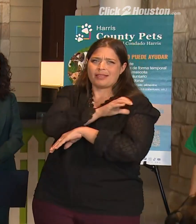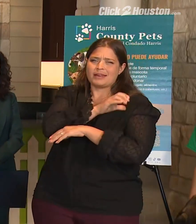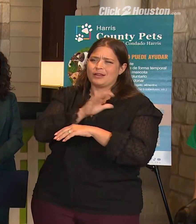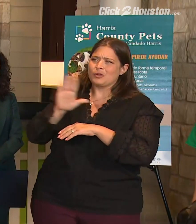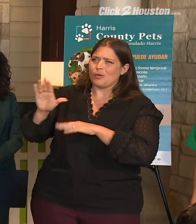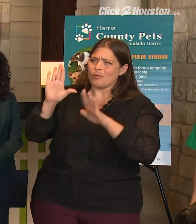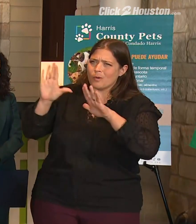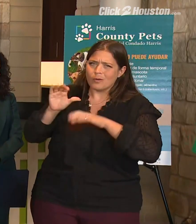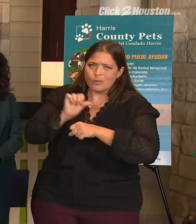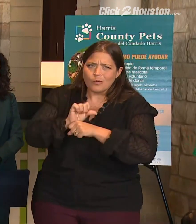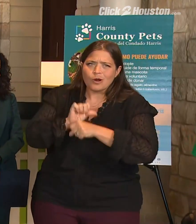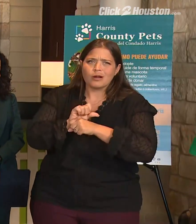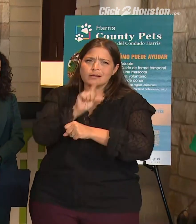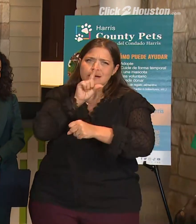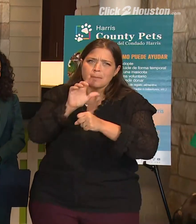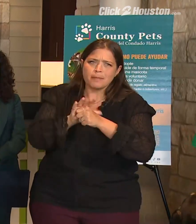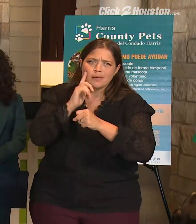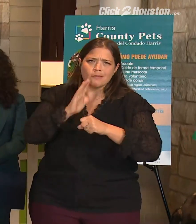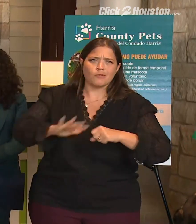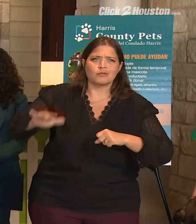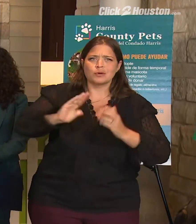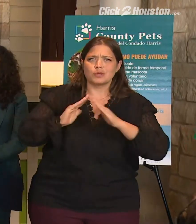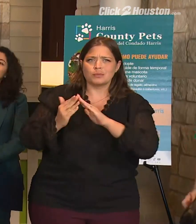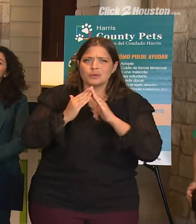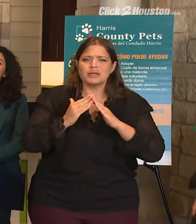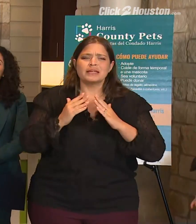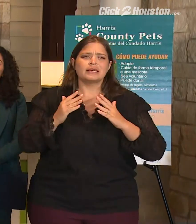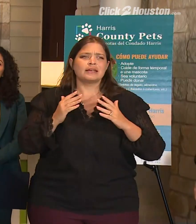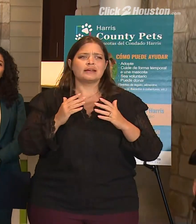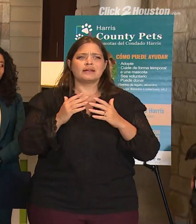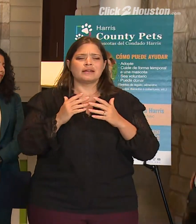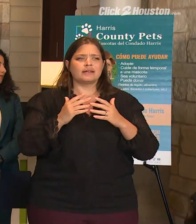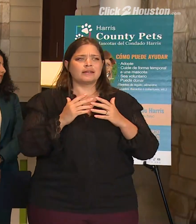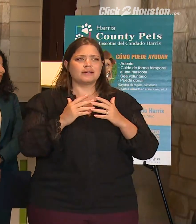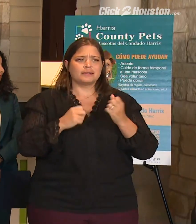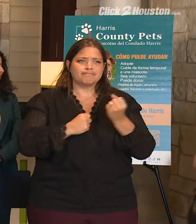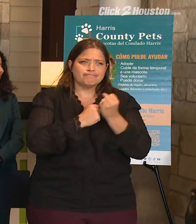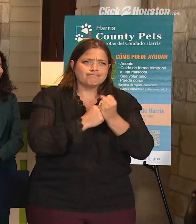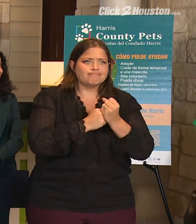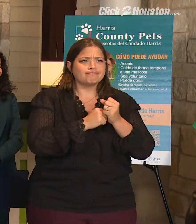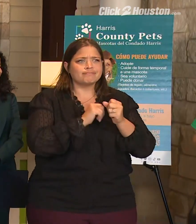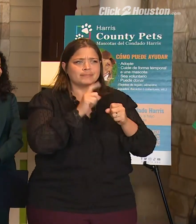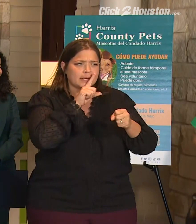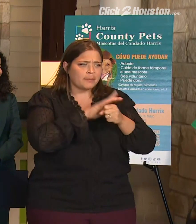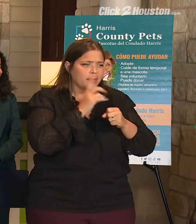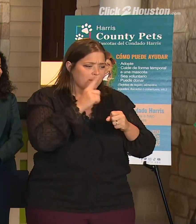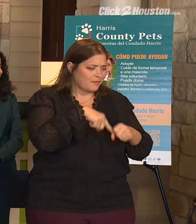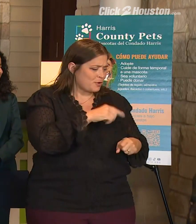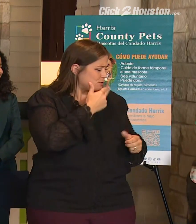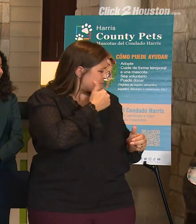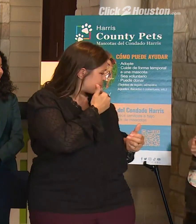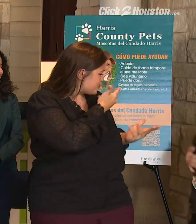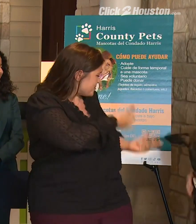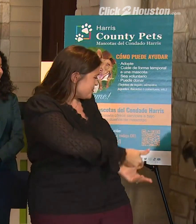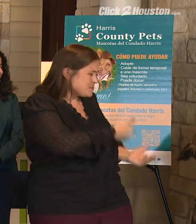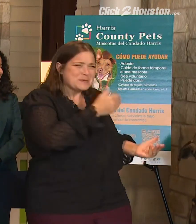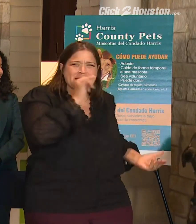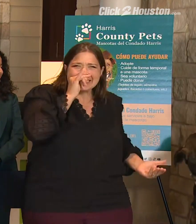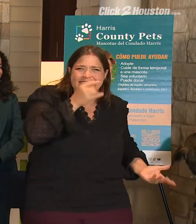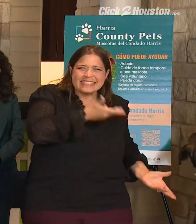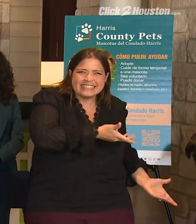to our community, the commitment to these cute kids. And